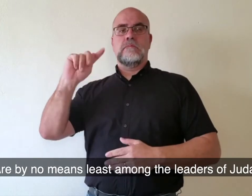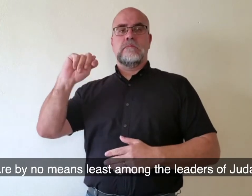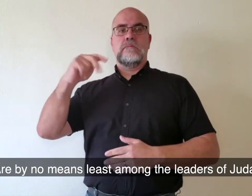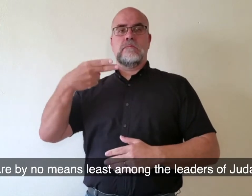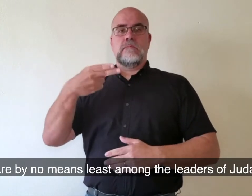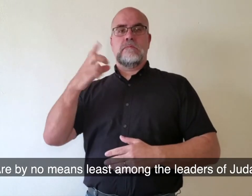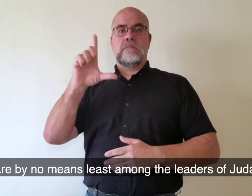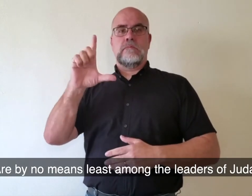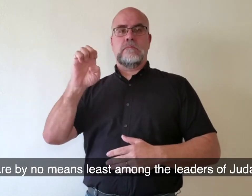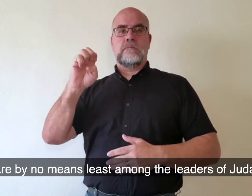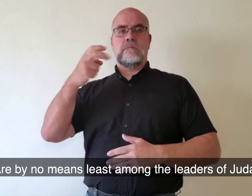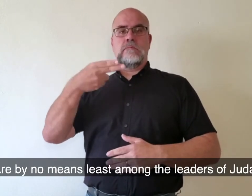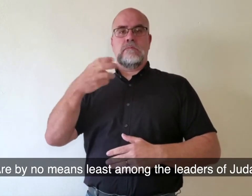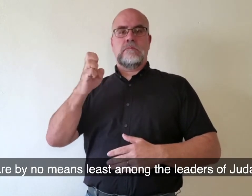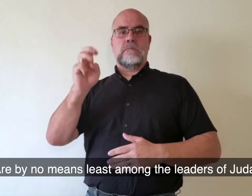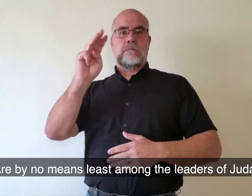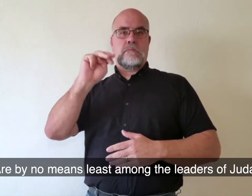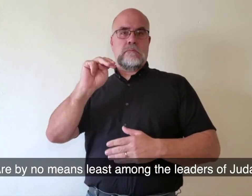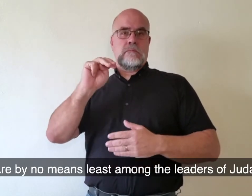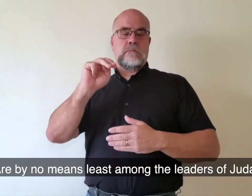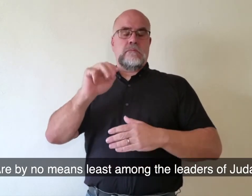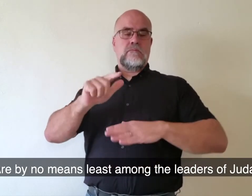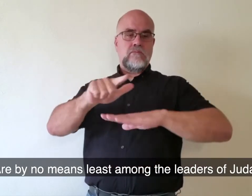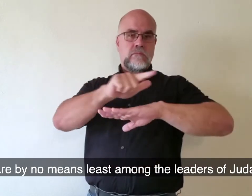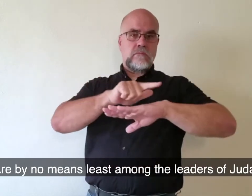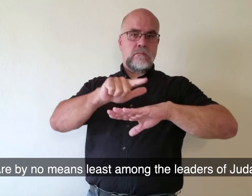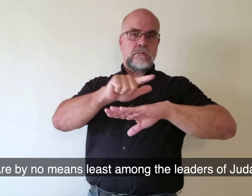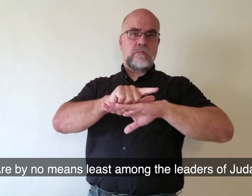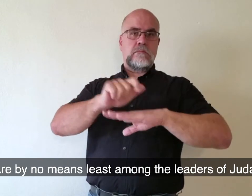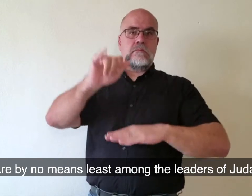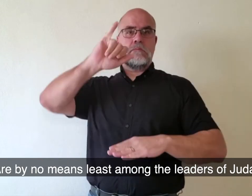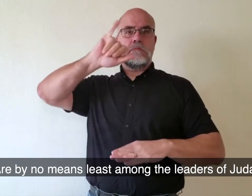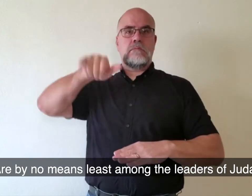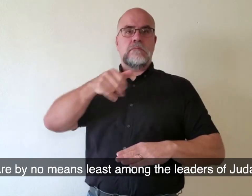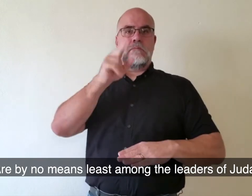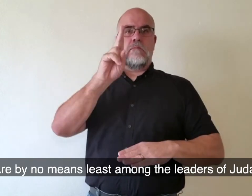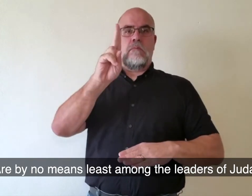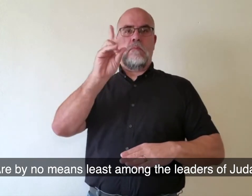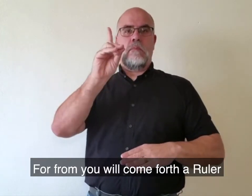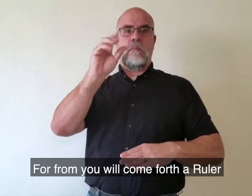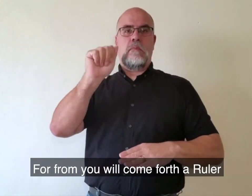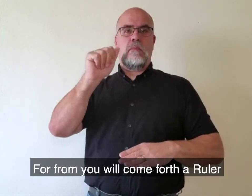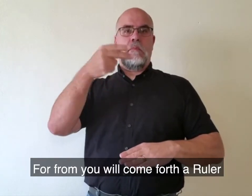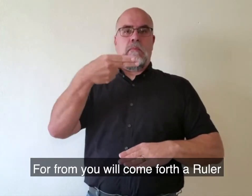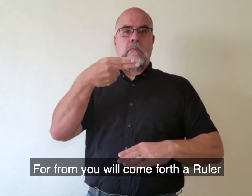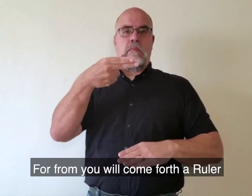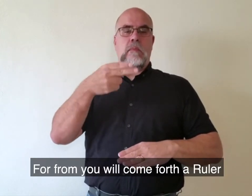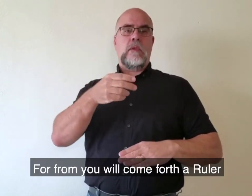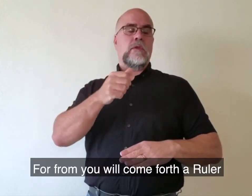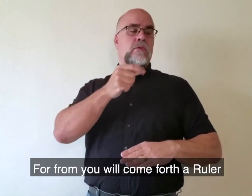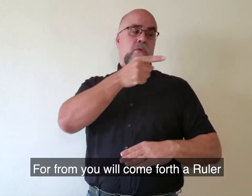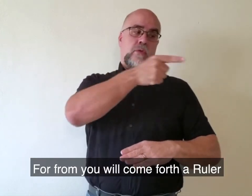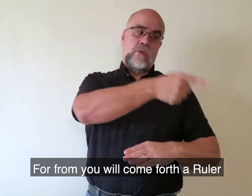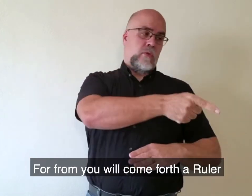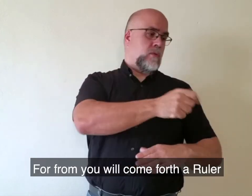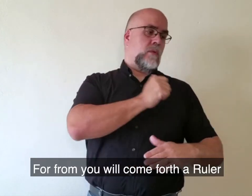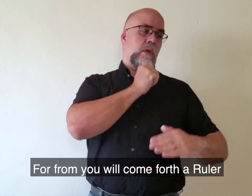no means least among the leaders of Judea. For from you will come forth a